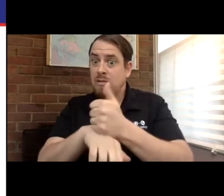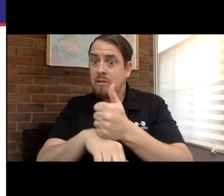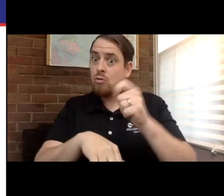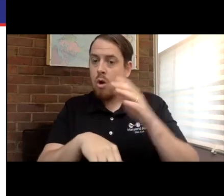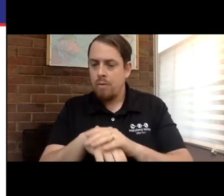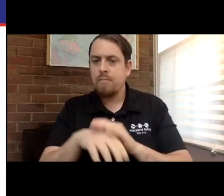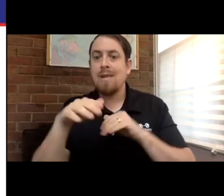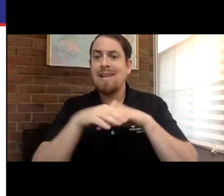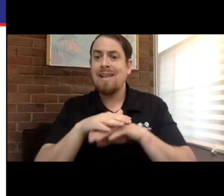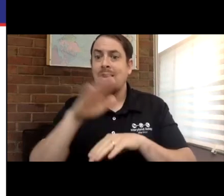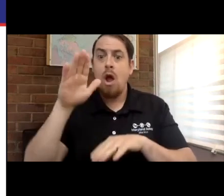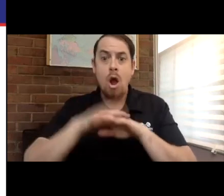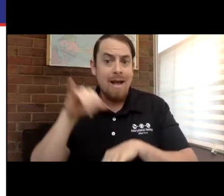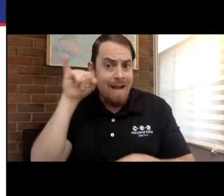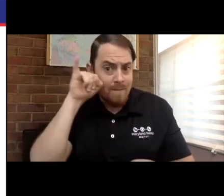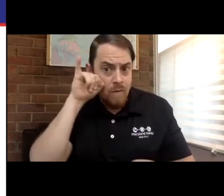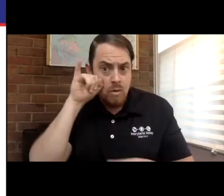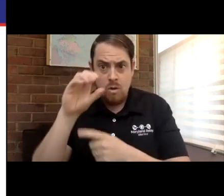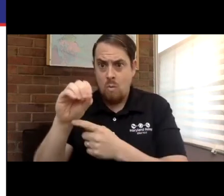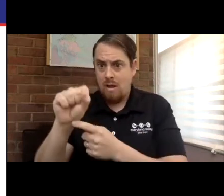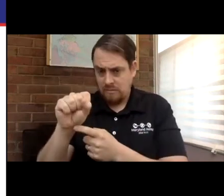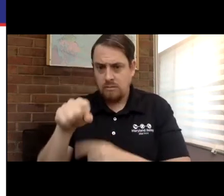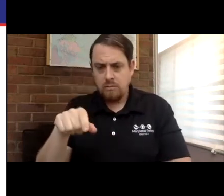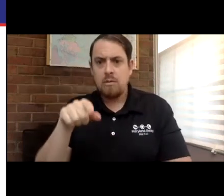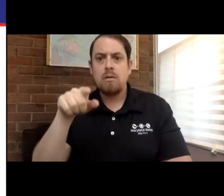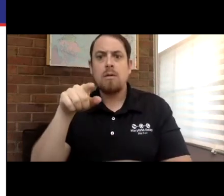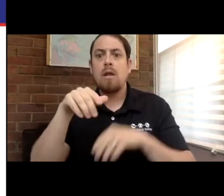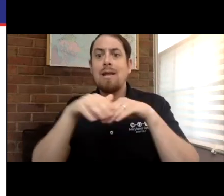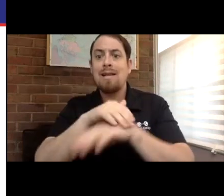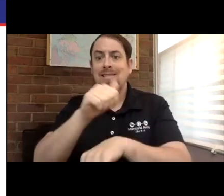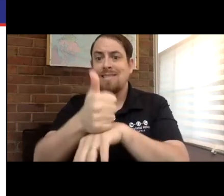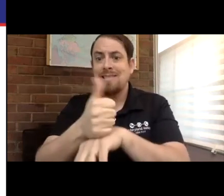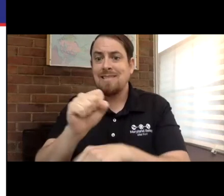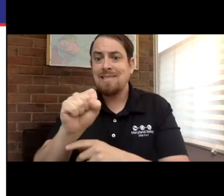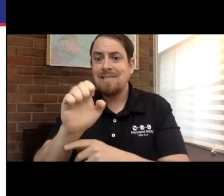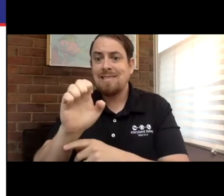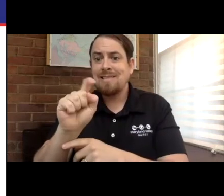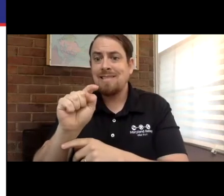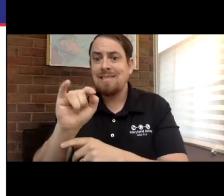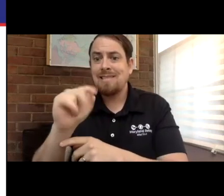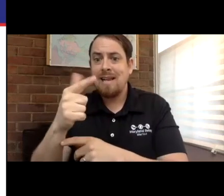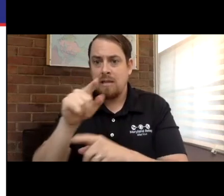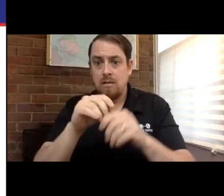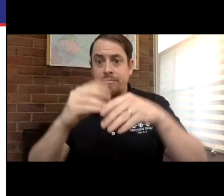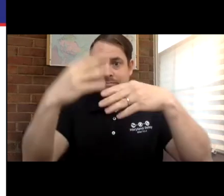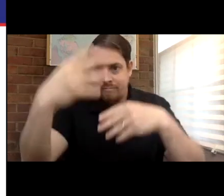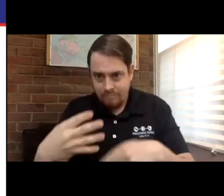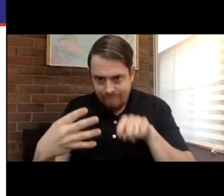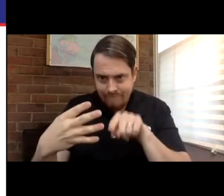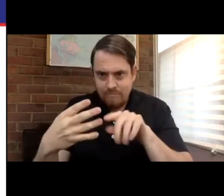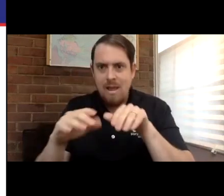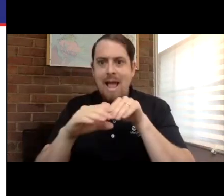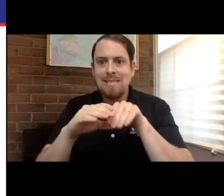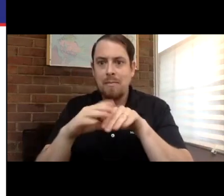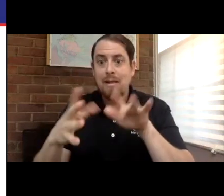which does pose some challenges. But how to enable it on your phone. We're going to start with iPhones, the iOS operating system. If you go into your